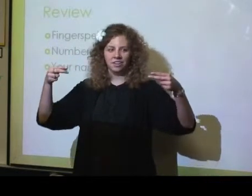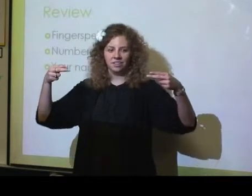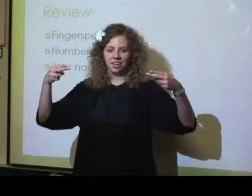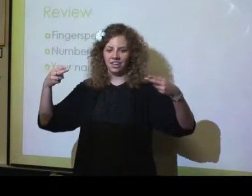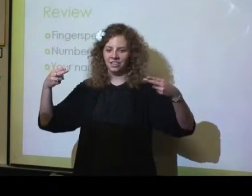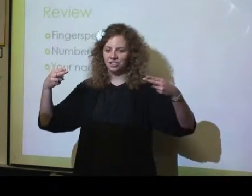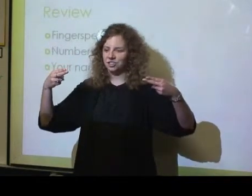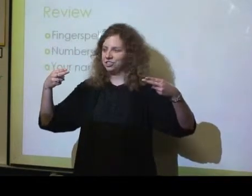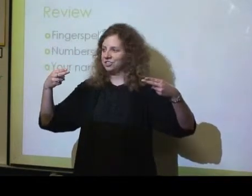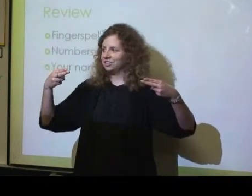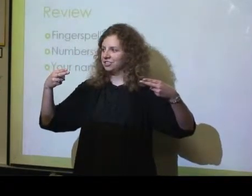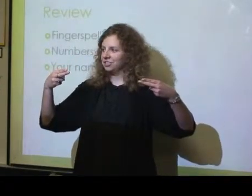H.